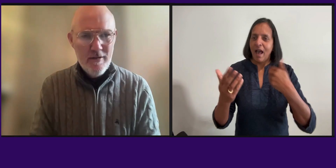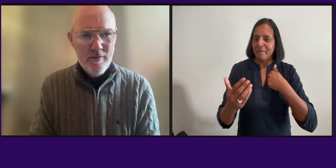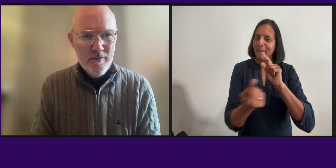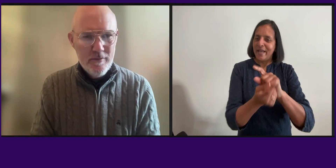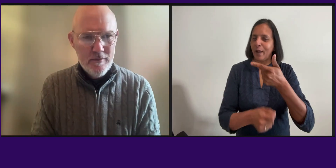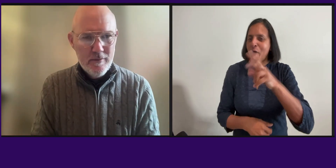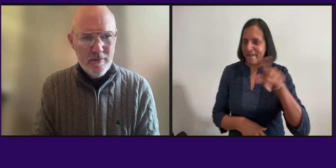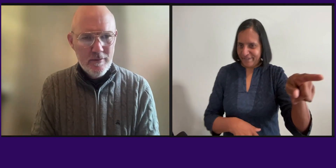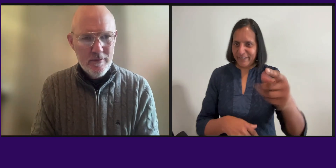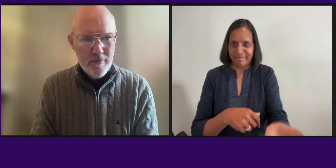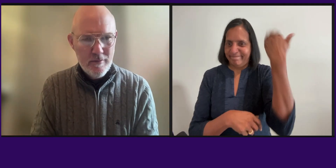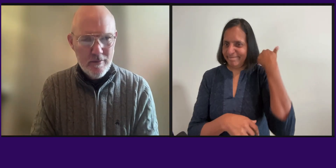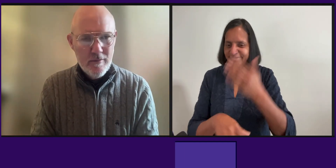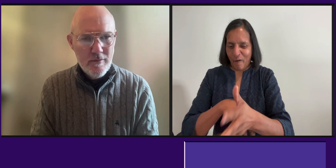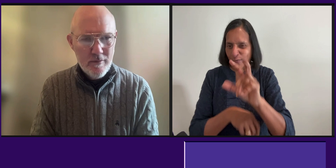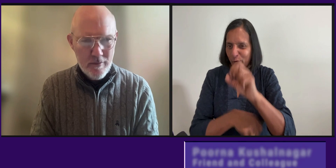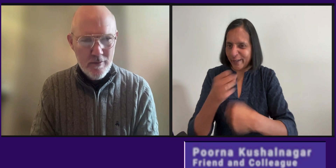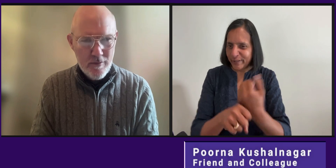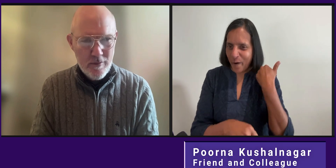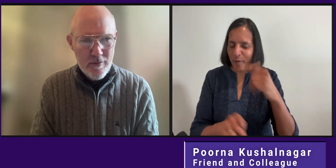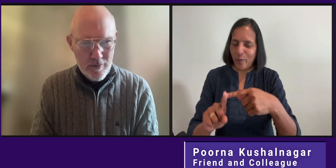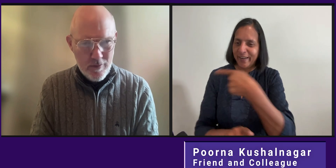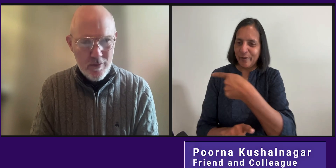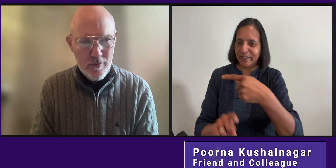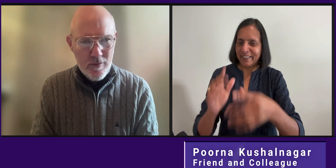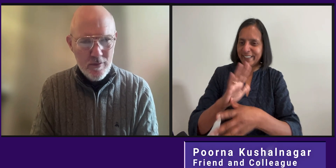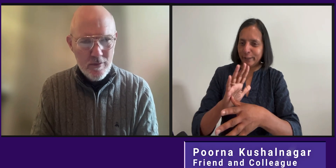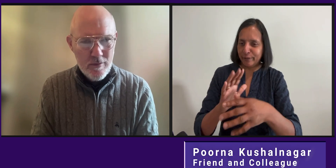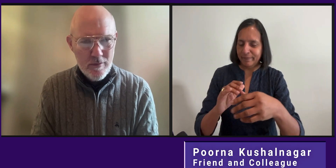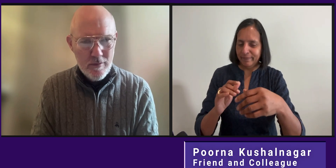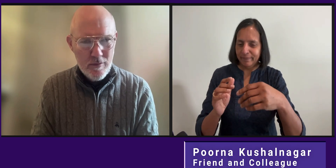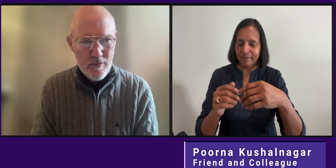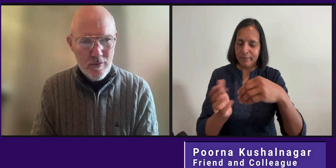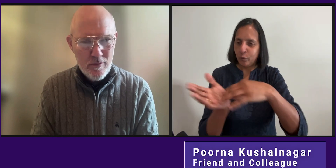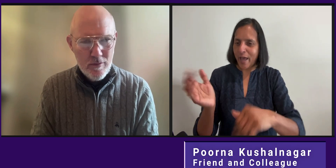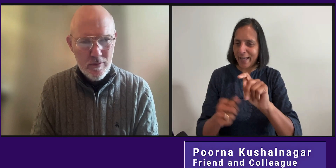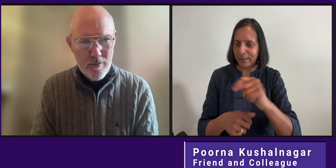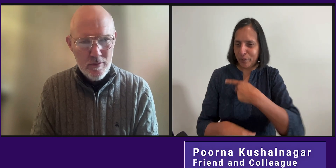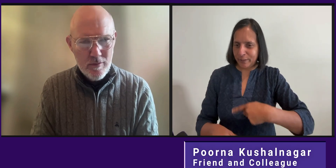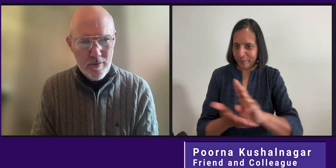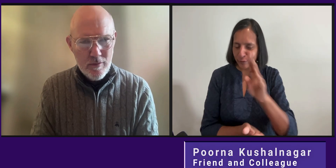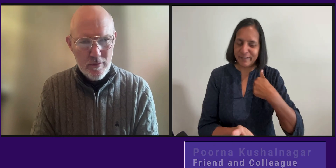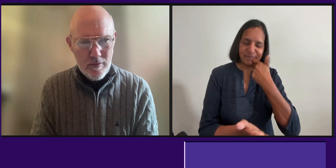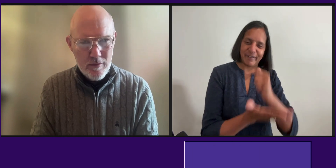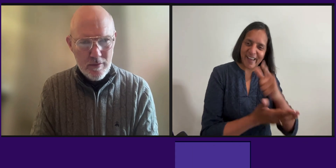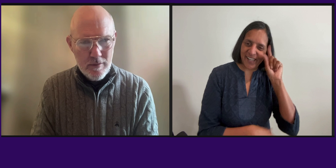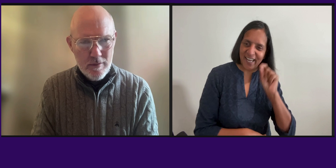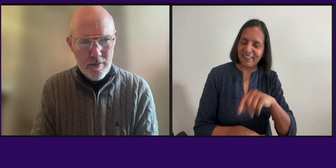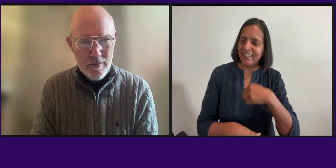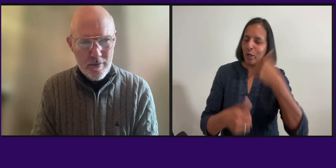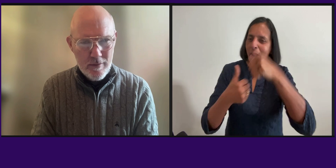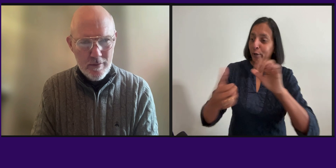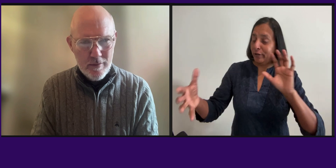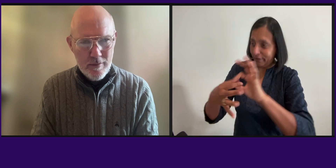I met Grav over 30 years ago when he was a senior at Princeton University and I had just